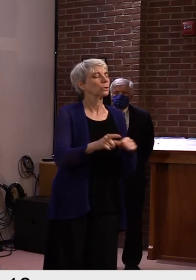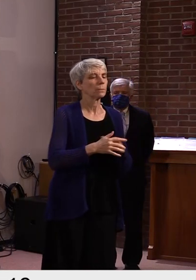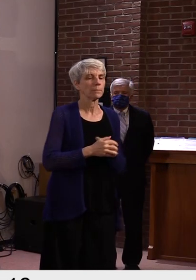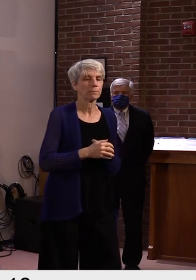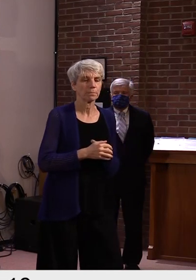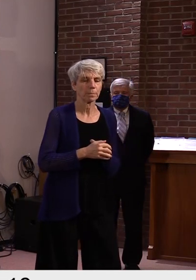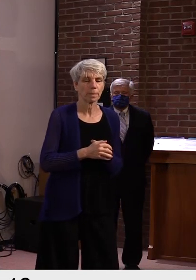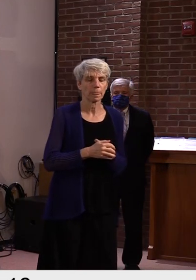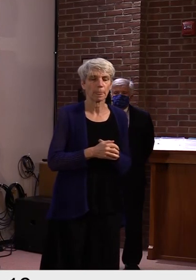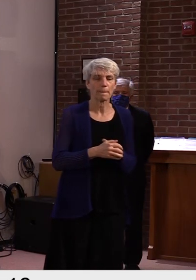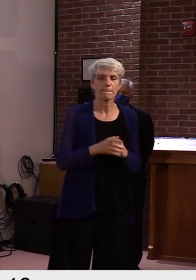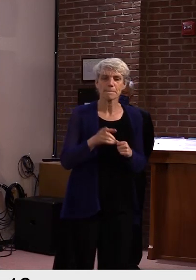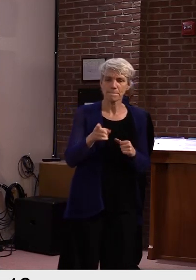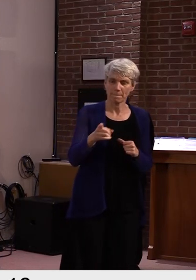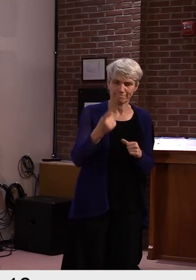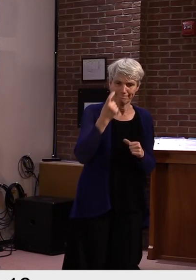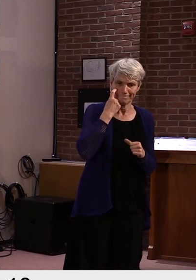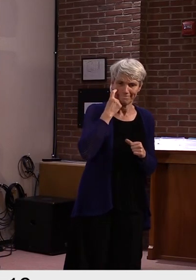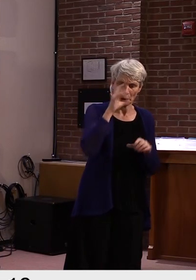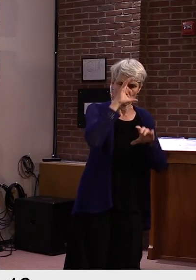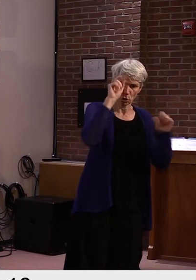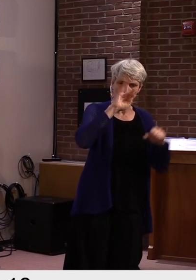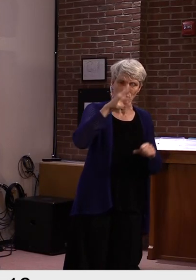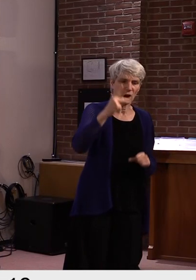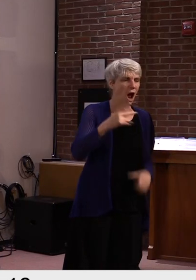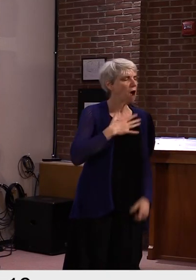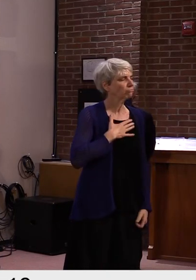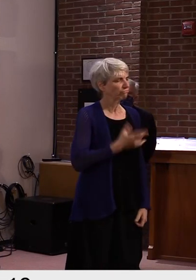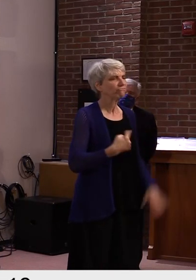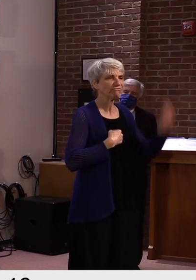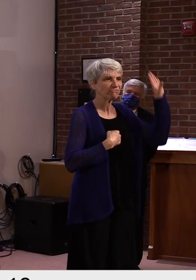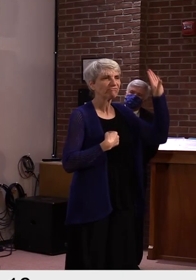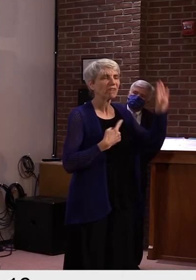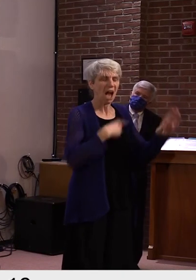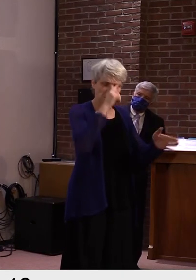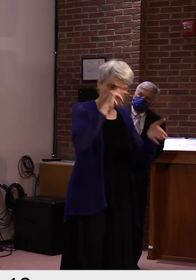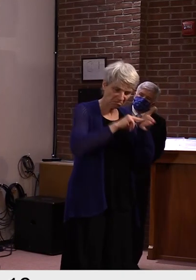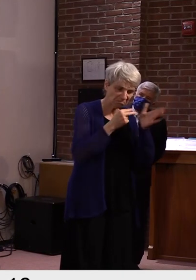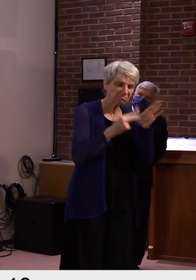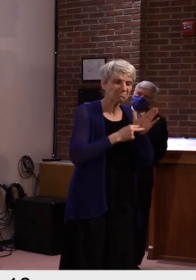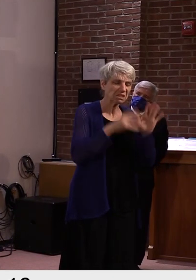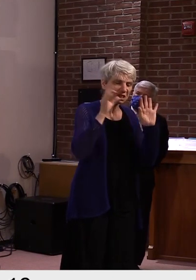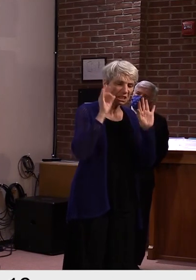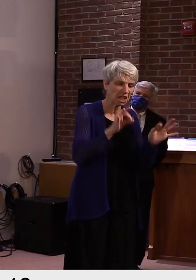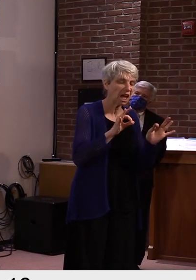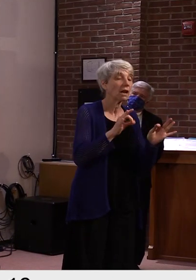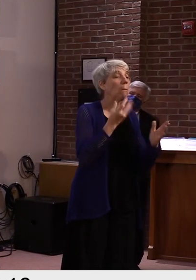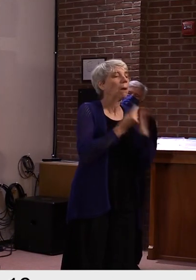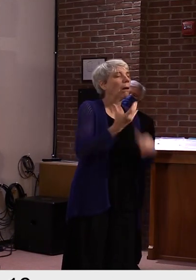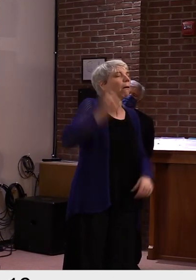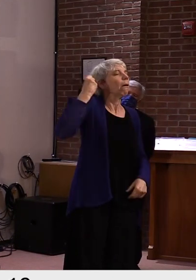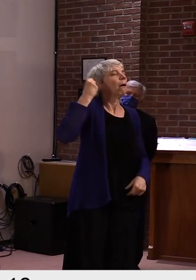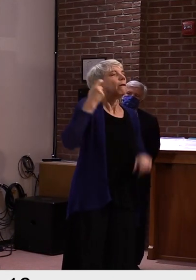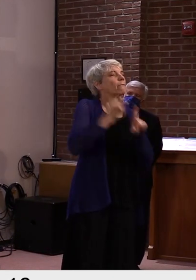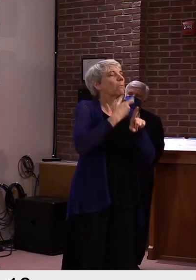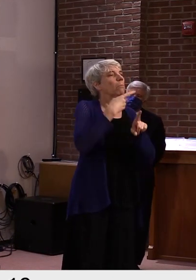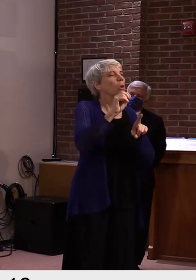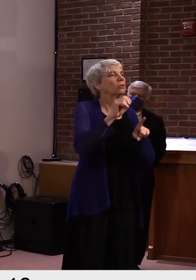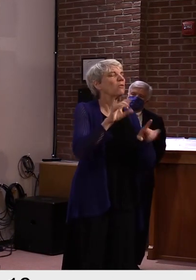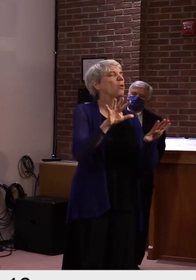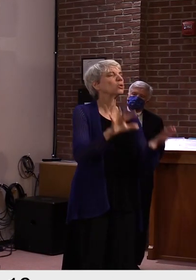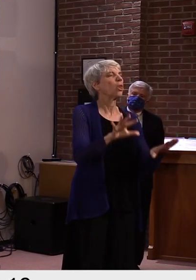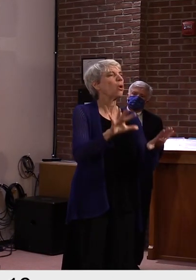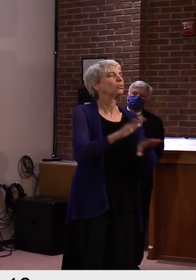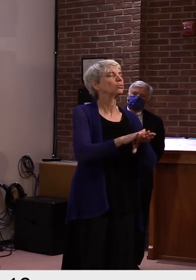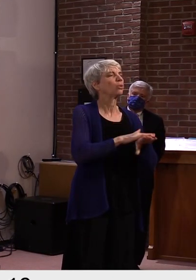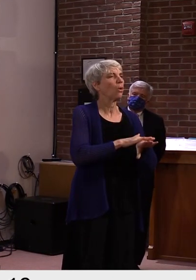feelings on the President acknowledging he's slowing the United States Postal Service to prevent voting by mail or discourage it? And have you reached out to our congressional,